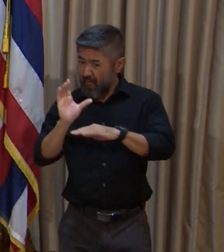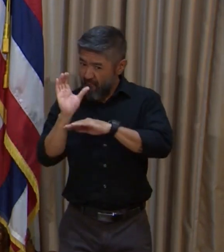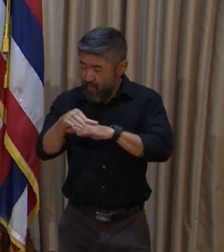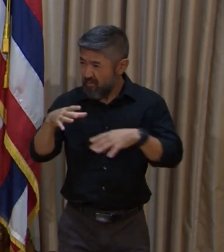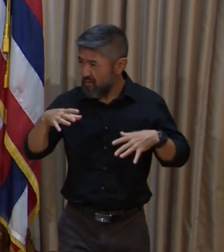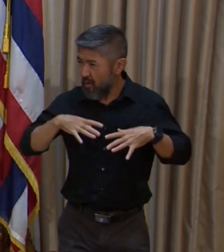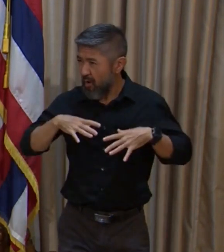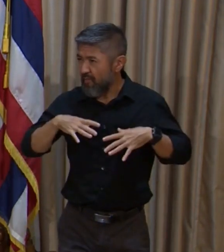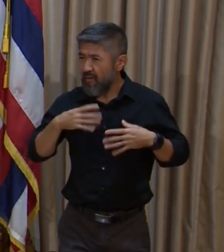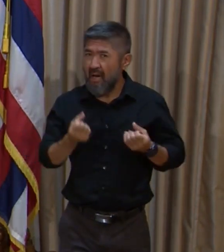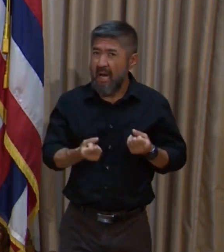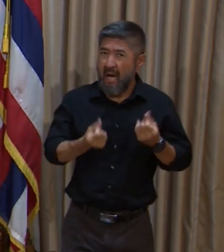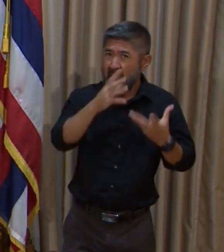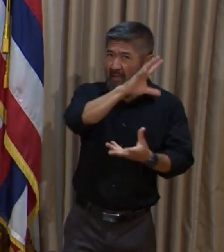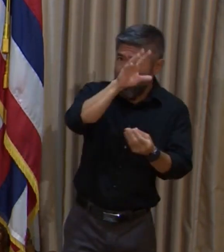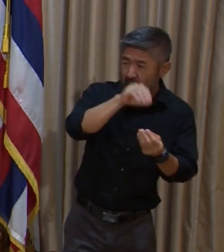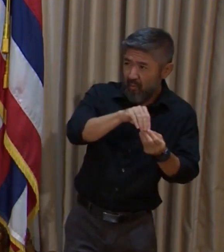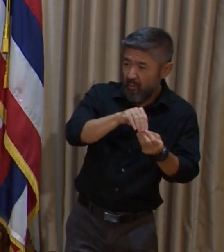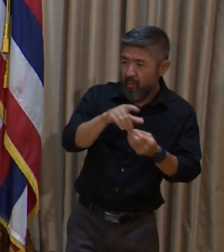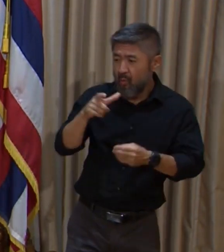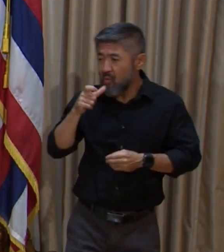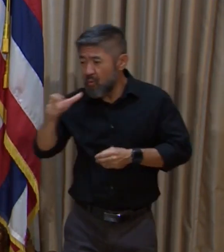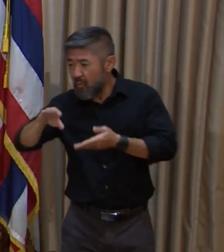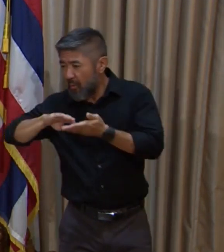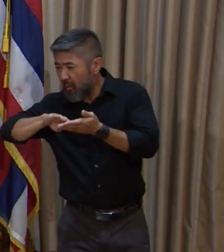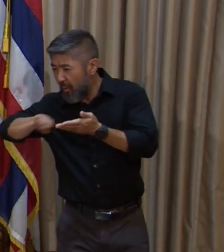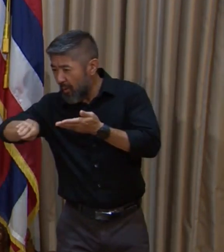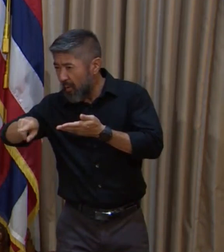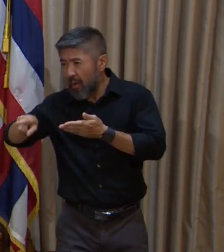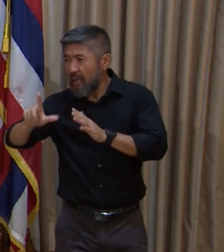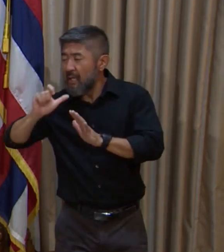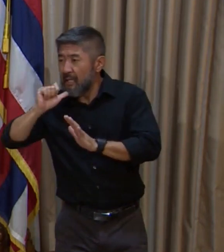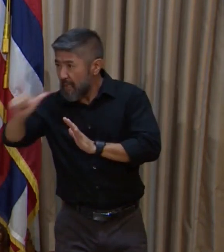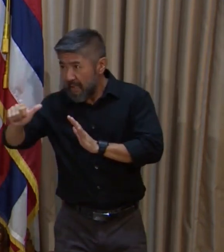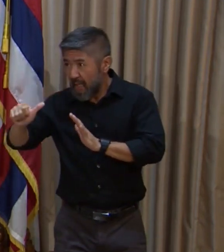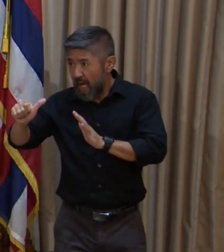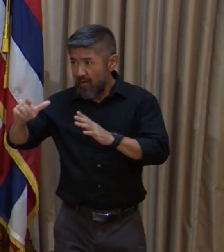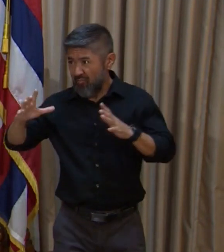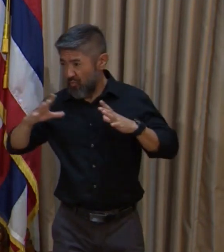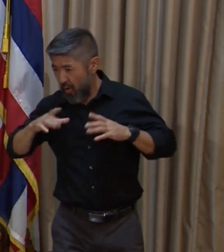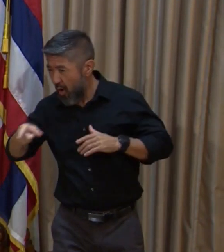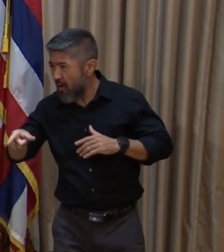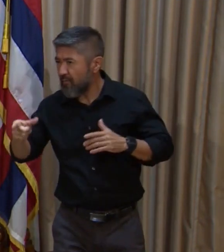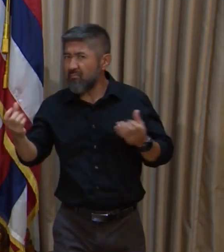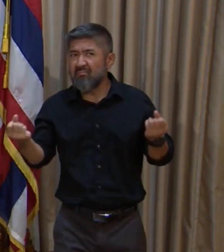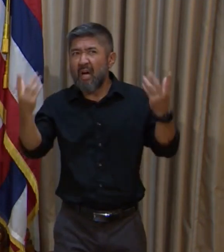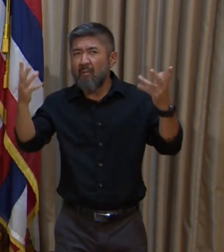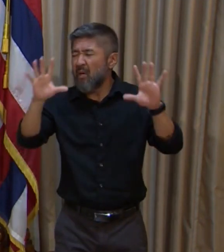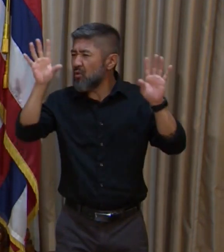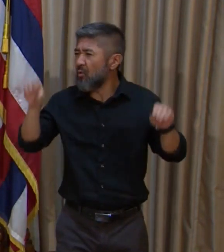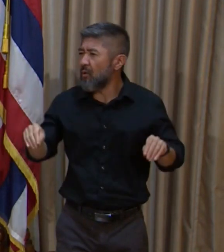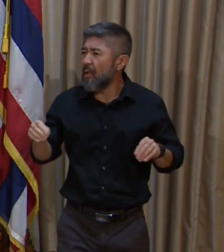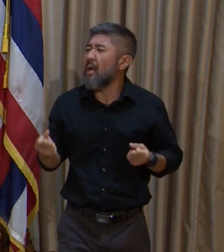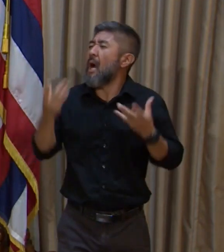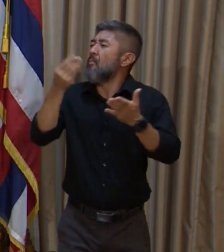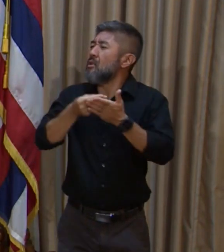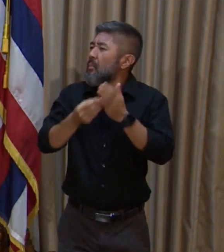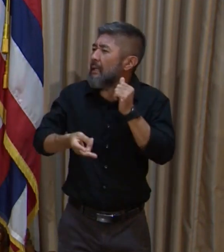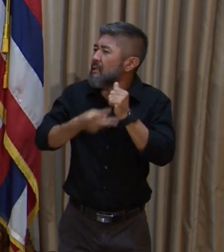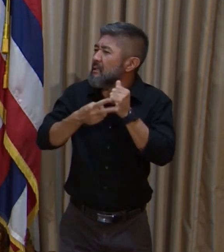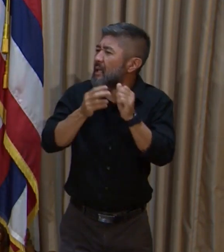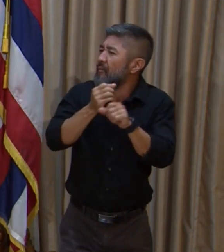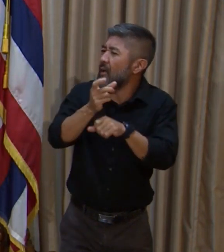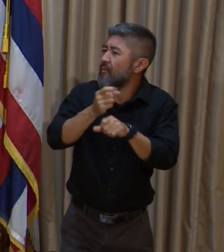And just to confirm, you're projecting it will save $300 million annual? Yes. If the